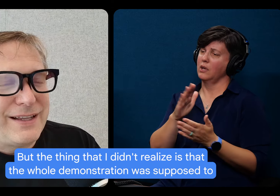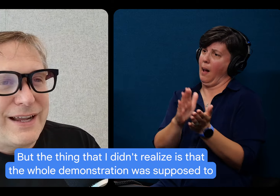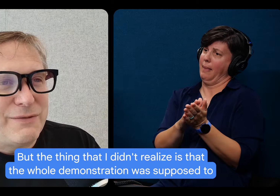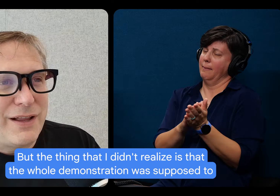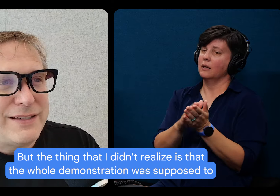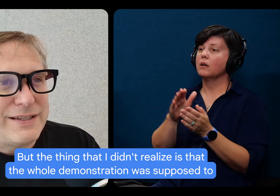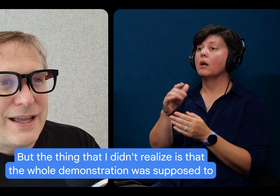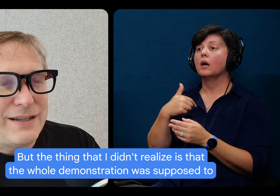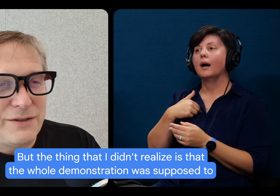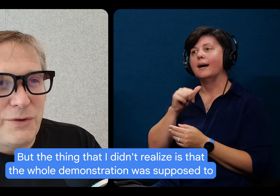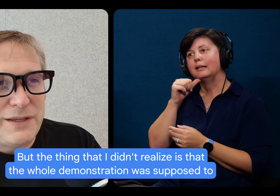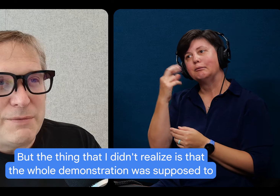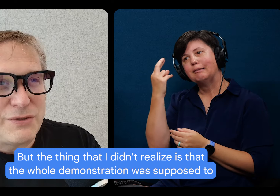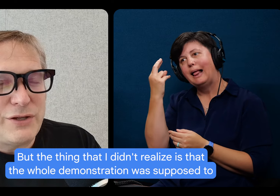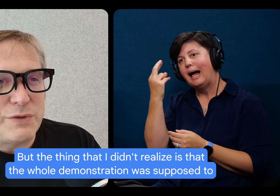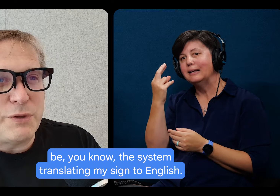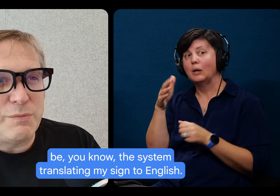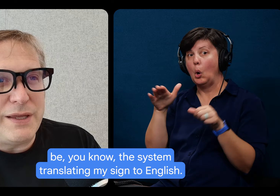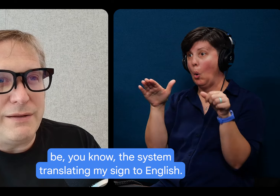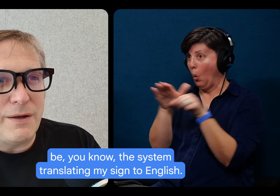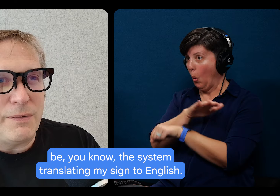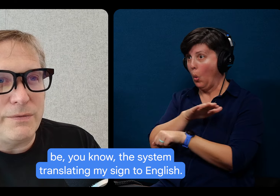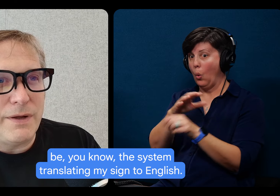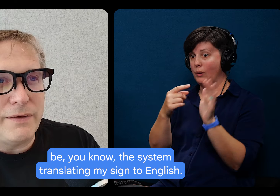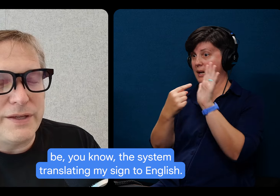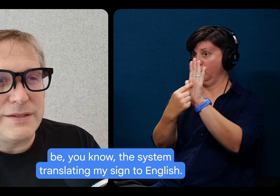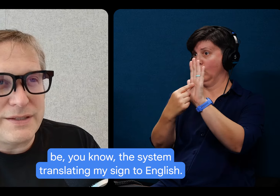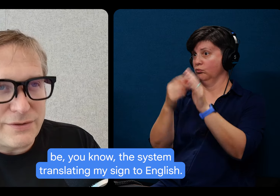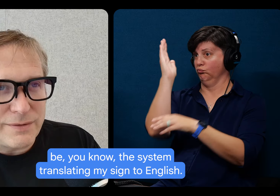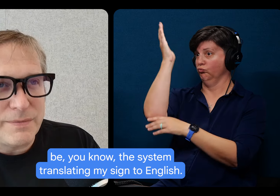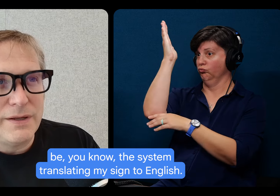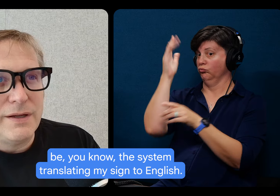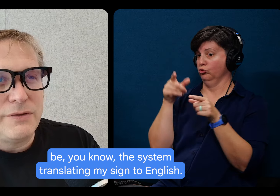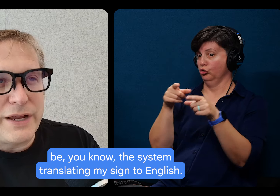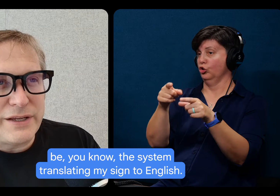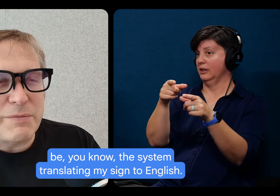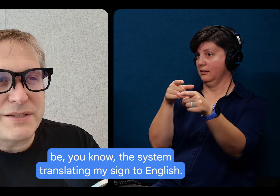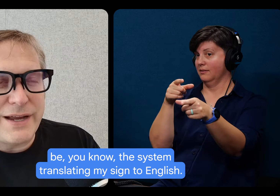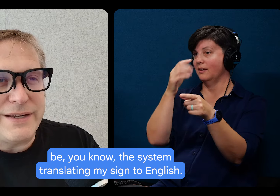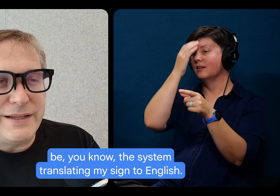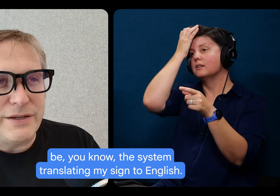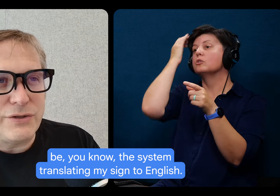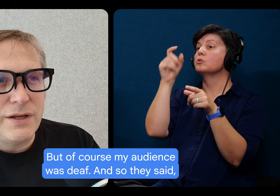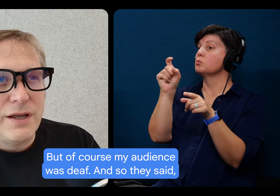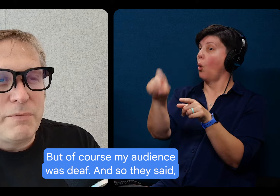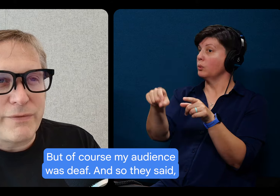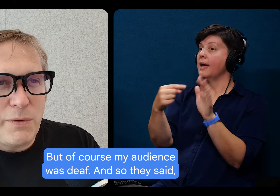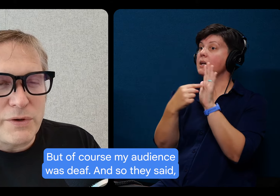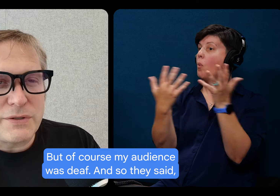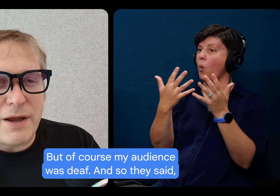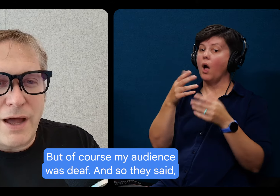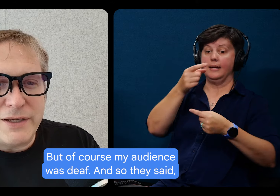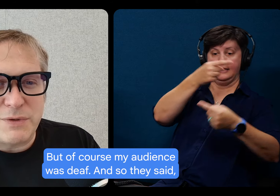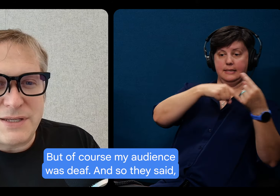thing that I didn't realize is that the whole demonstration was supposed to be, you know, uh, the system translating my sign to English. But